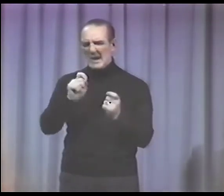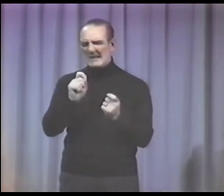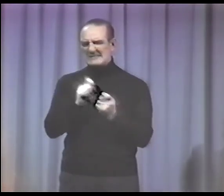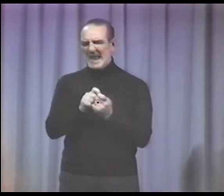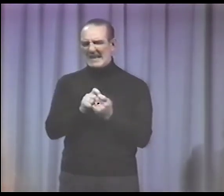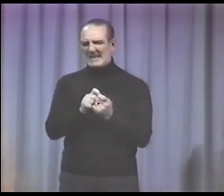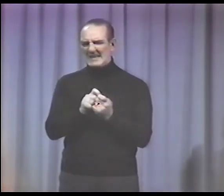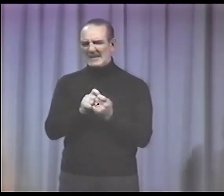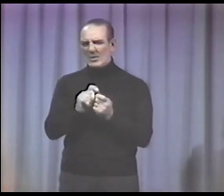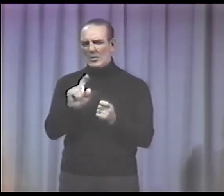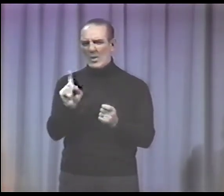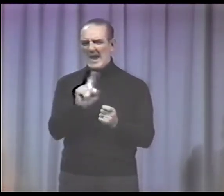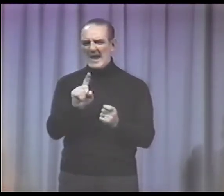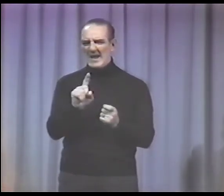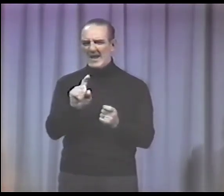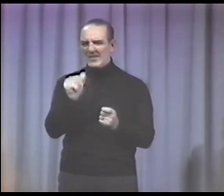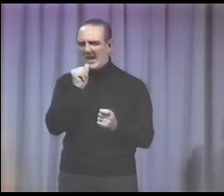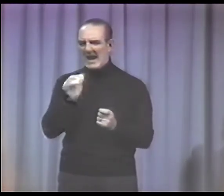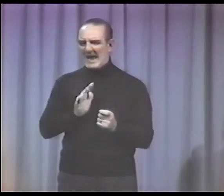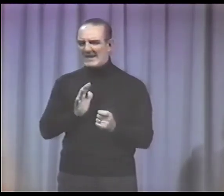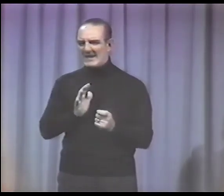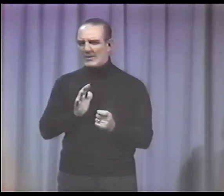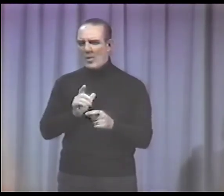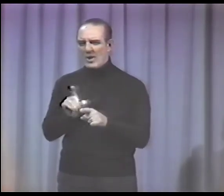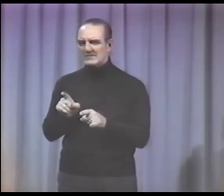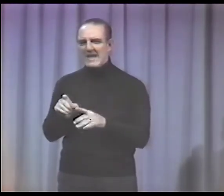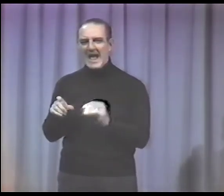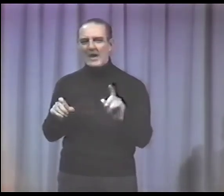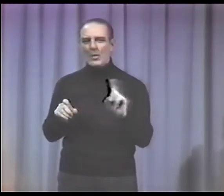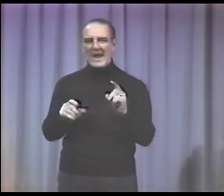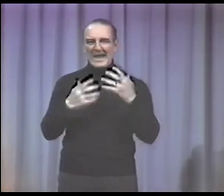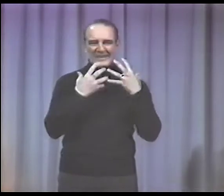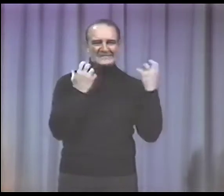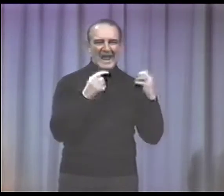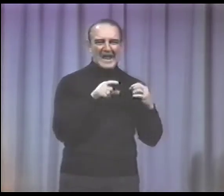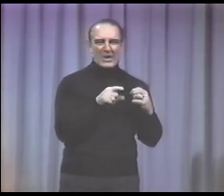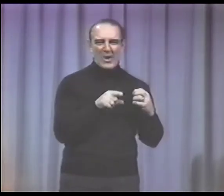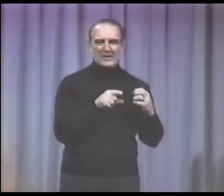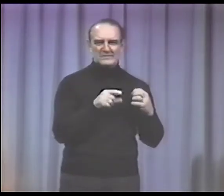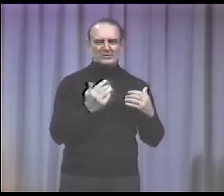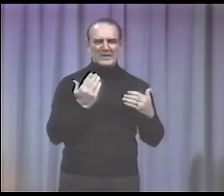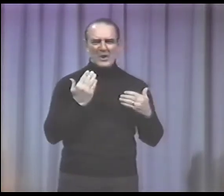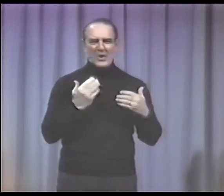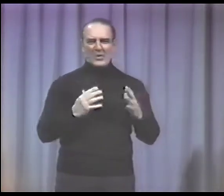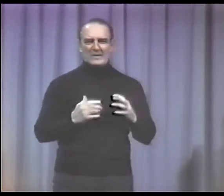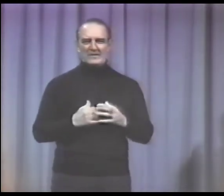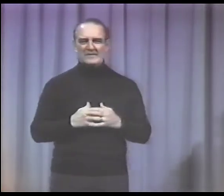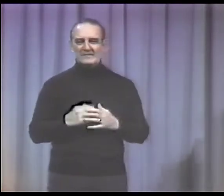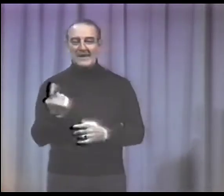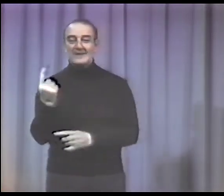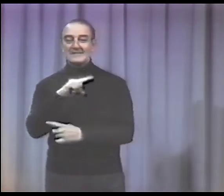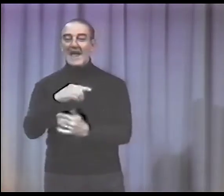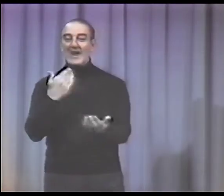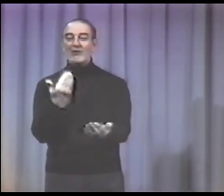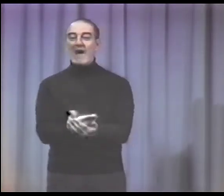She found out that she knew exactly where the damsel was and where the tiger was.